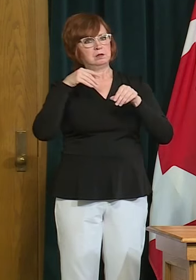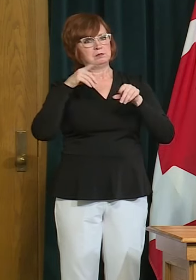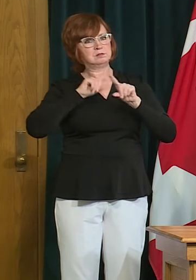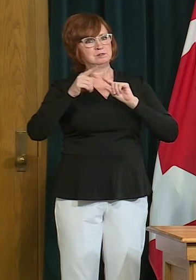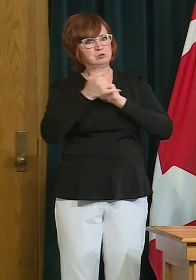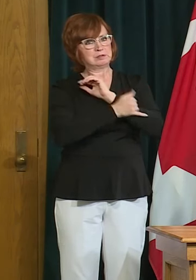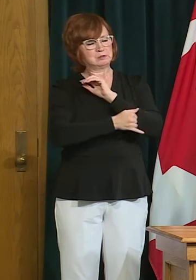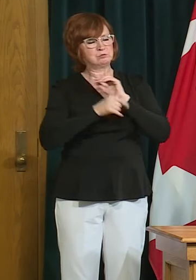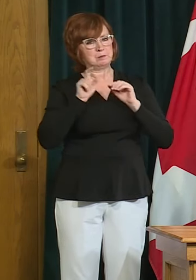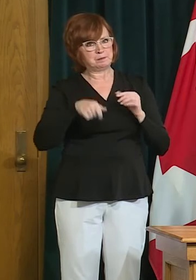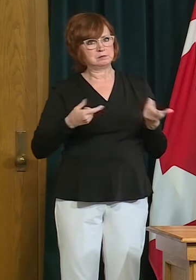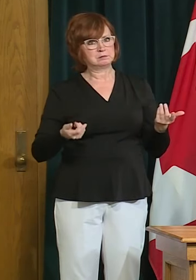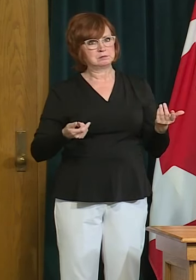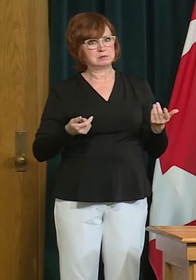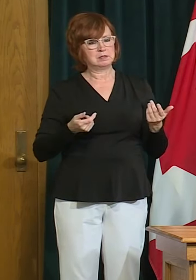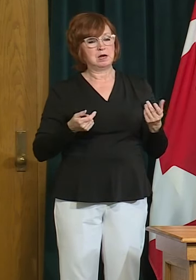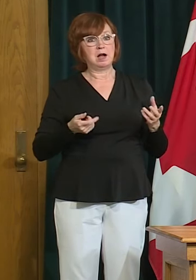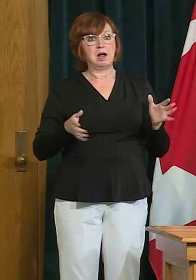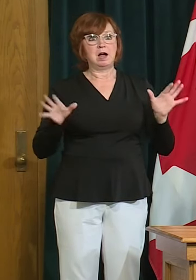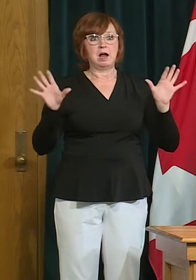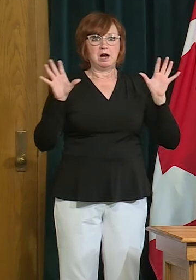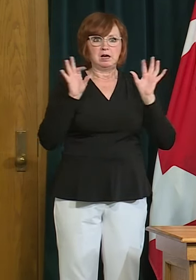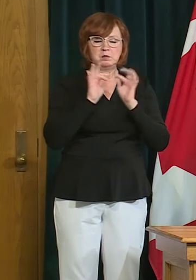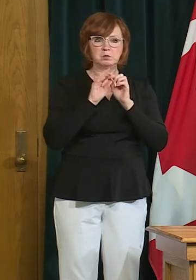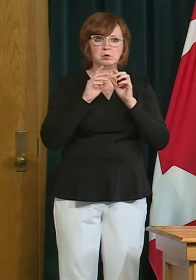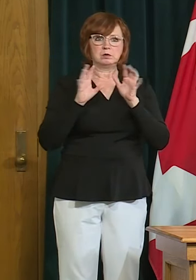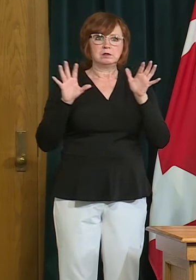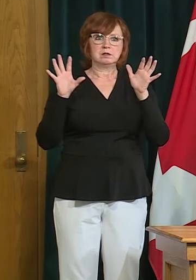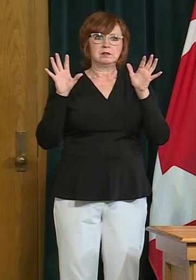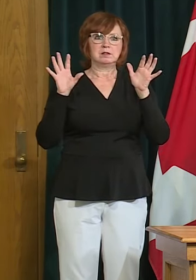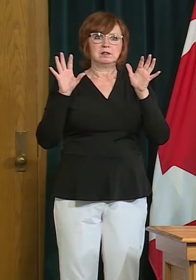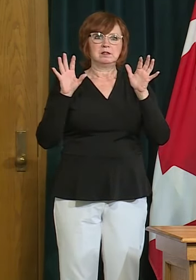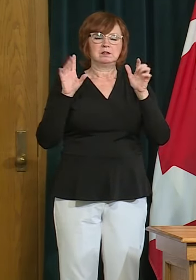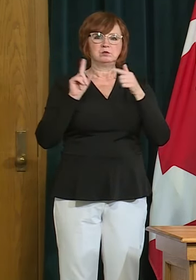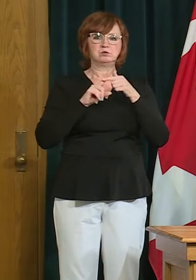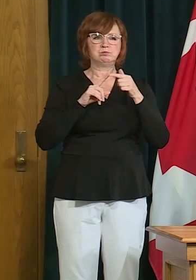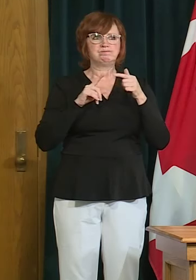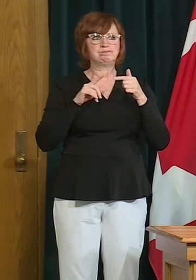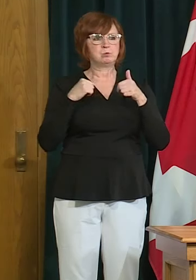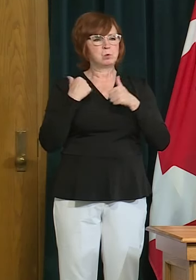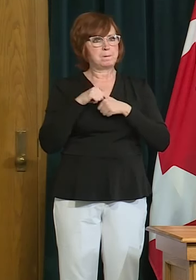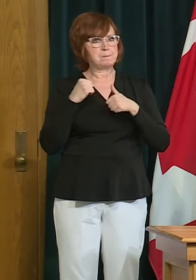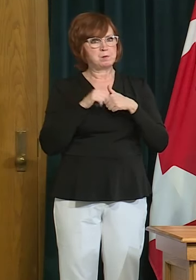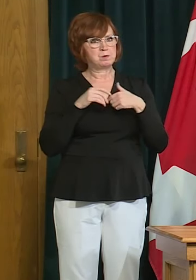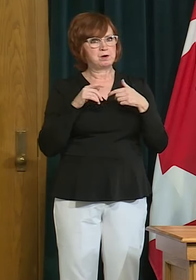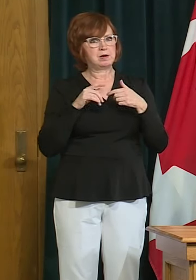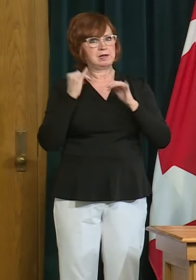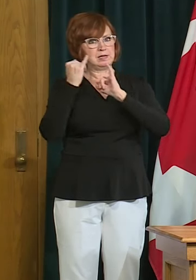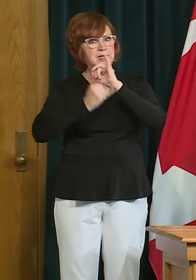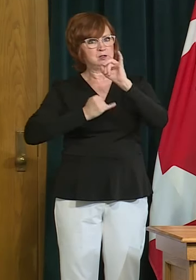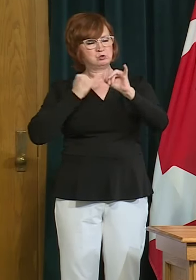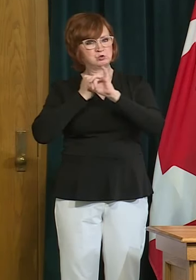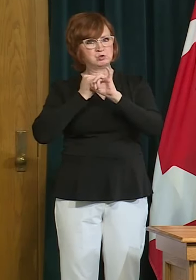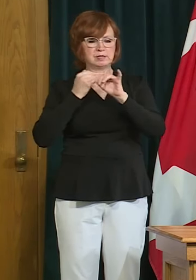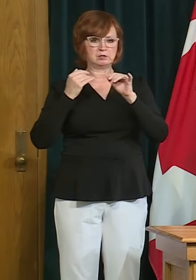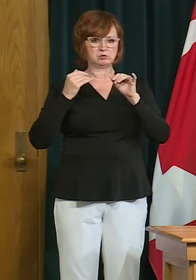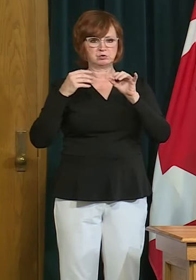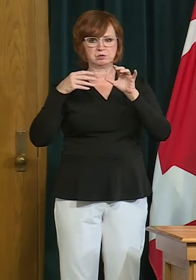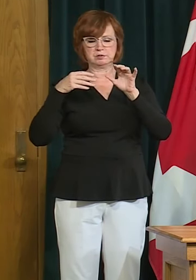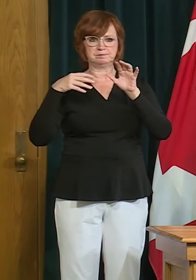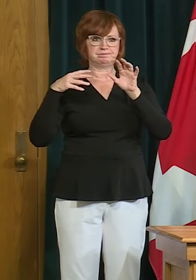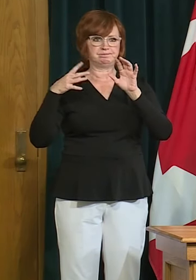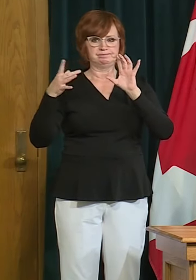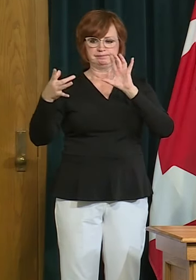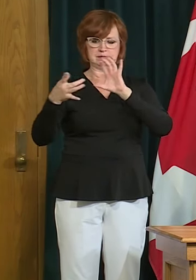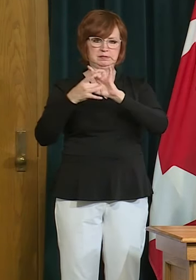uh important aspect to the international engagement that um that we do and and we'll continue to do uh post uh this